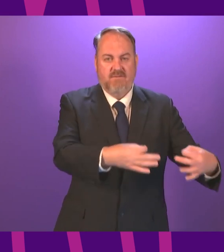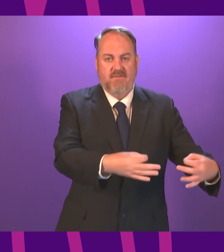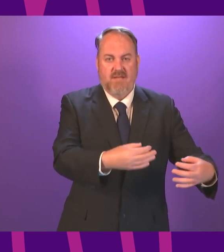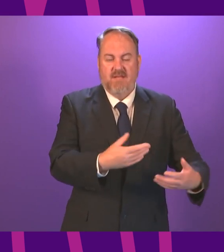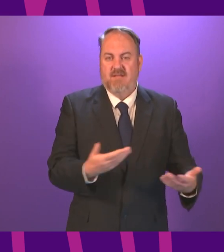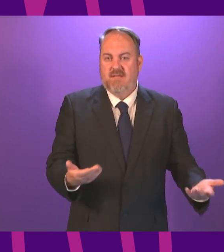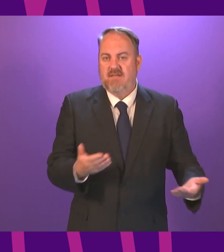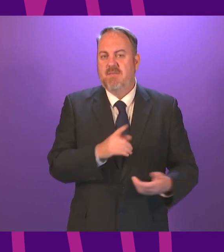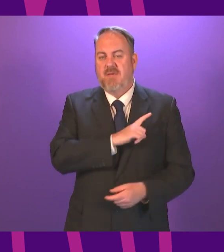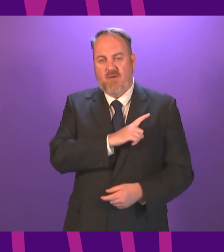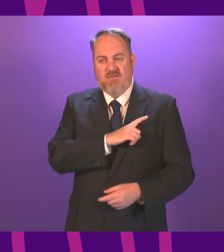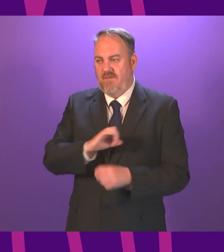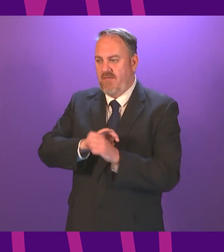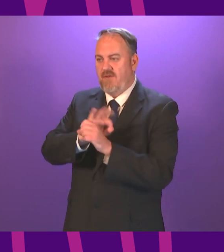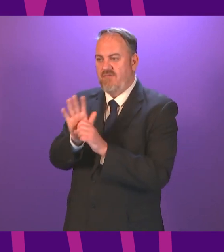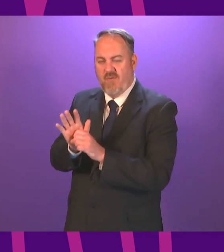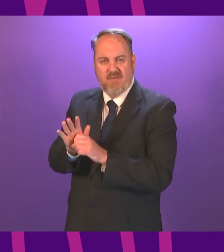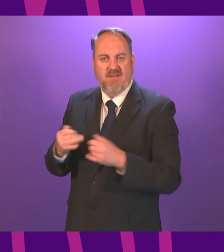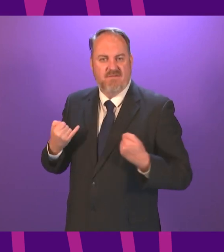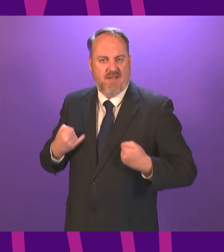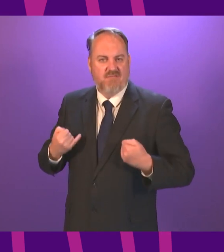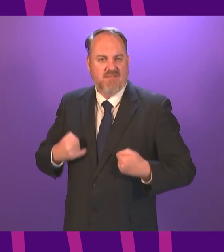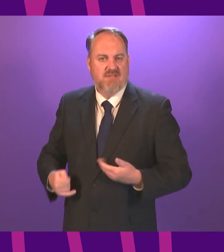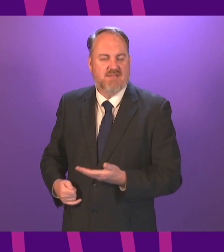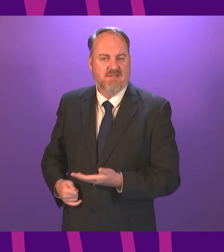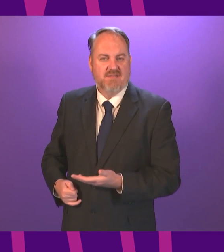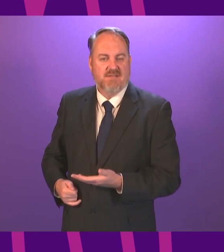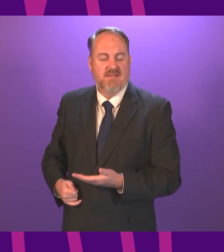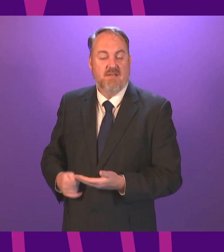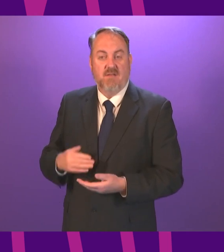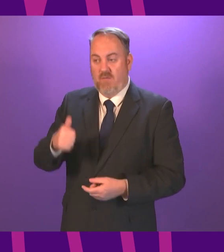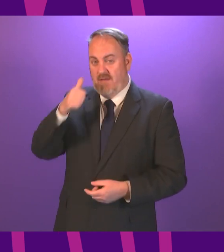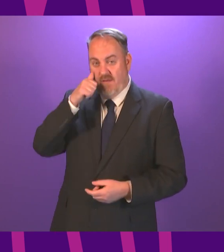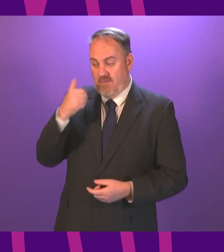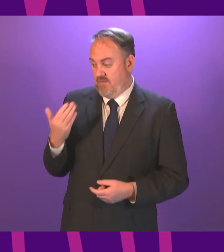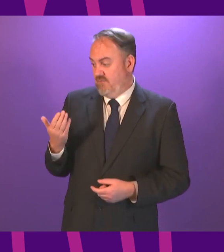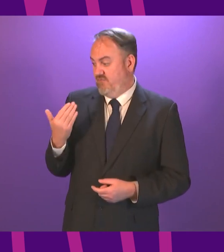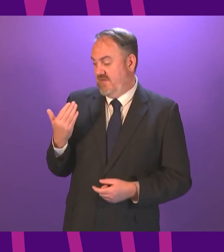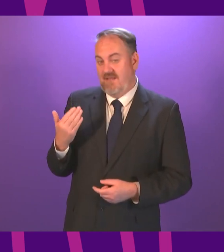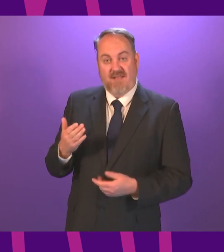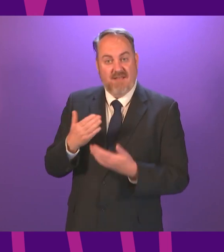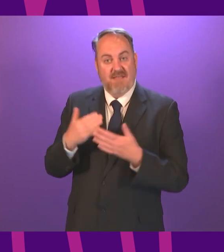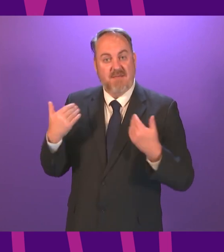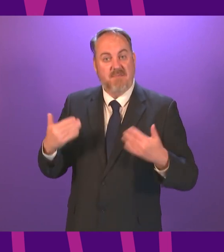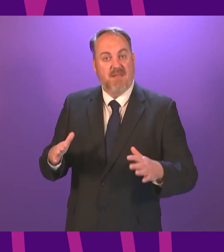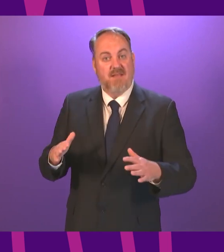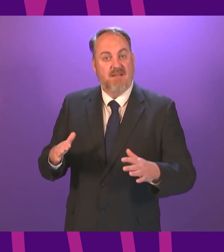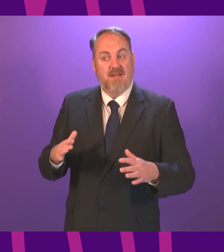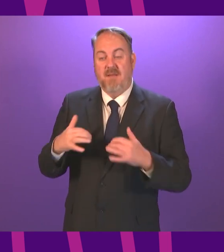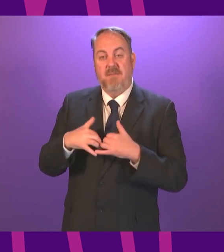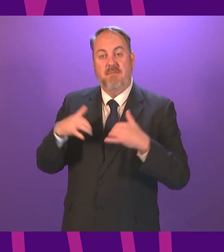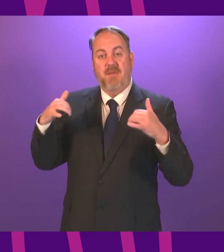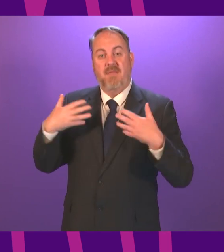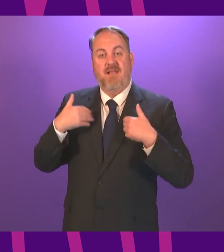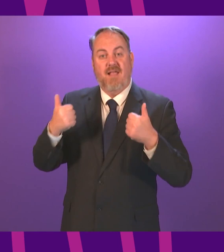postponed due to the pandemic it was revealed only this week as shown by the latest Public Health Scotland